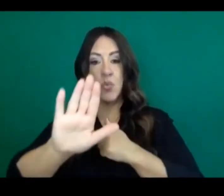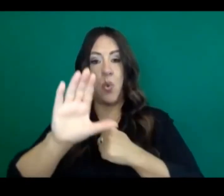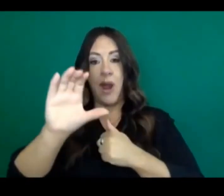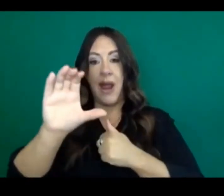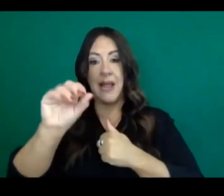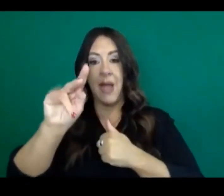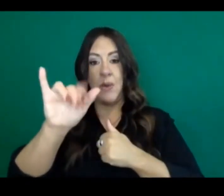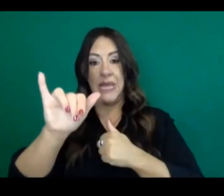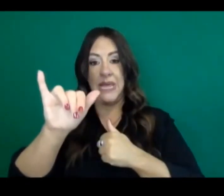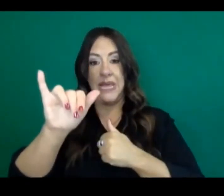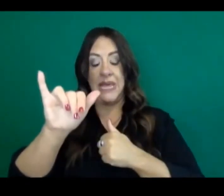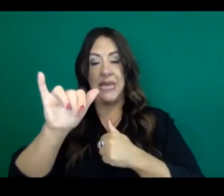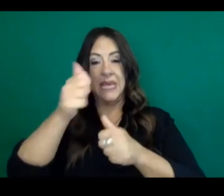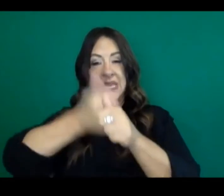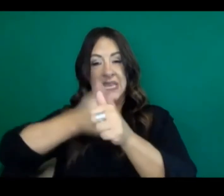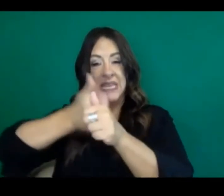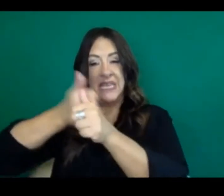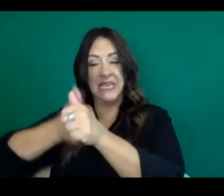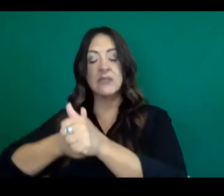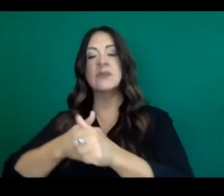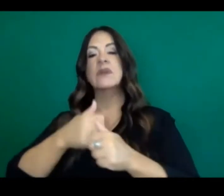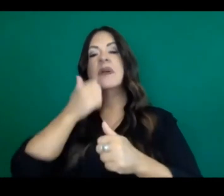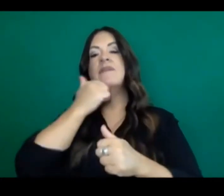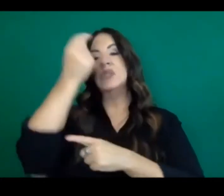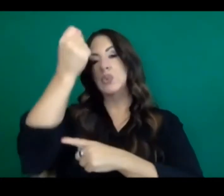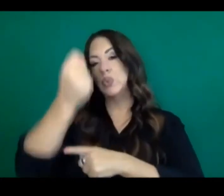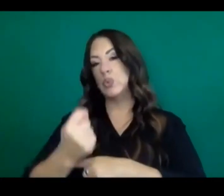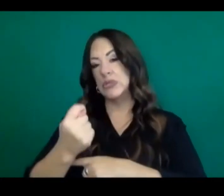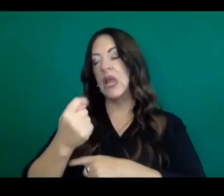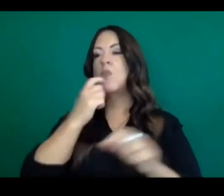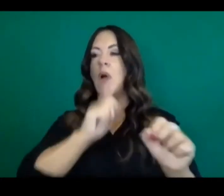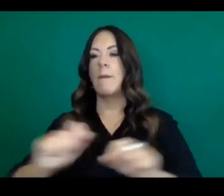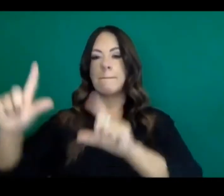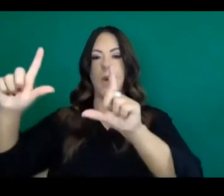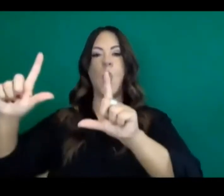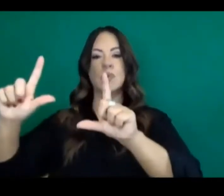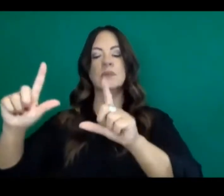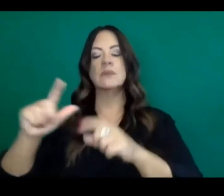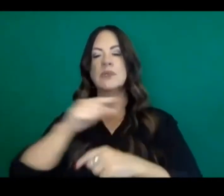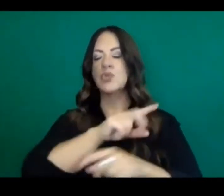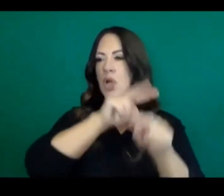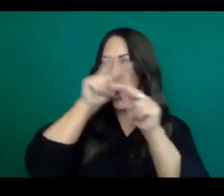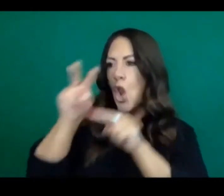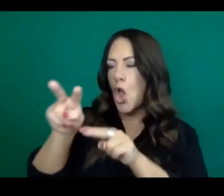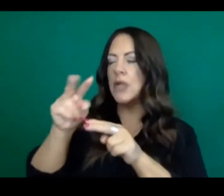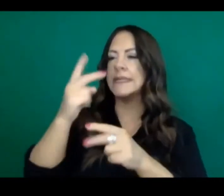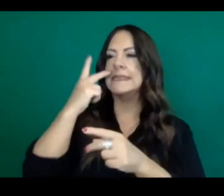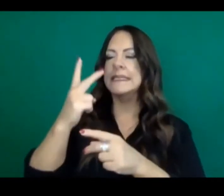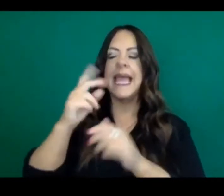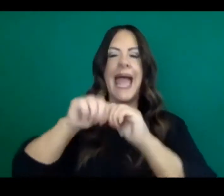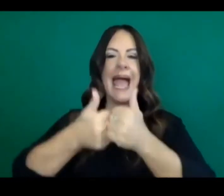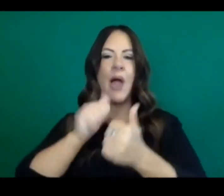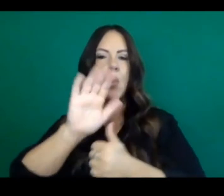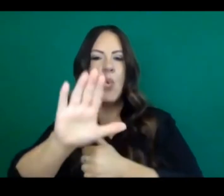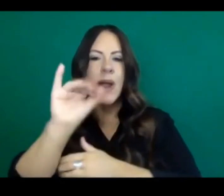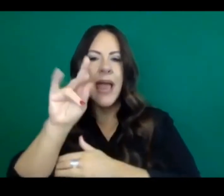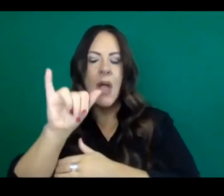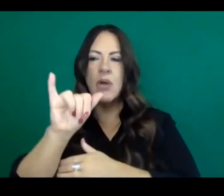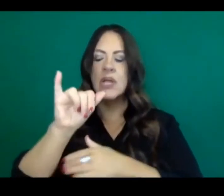on a every Tuesday, we'll be looking at the data and how counties are performing in those two metrics, and then